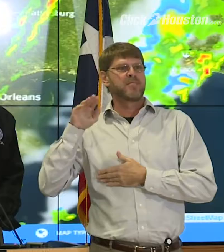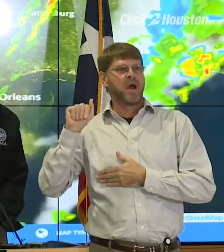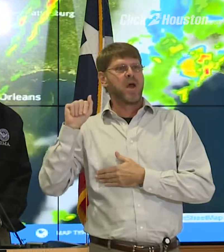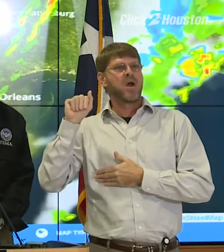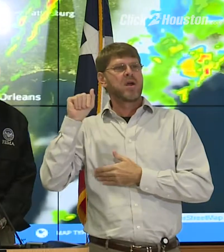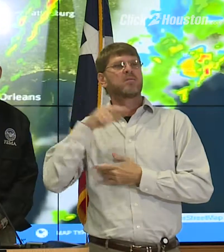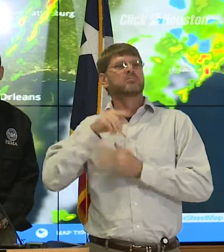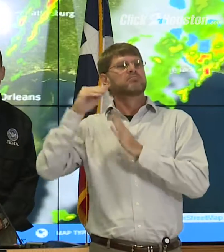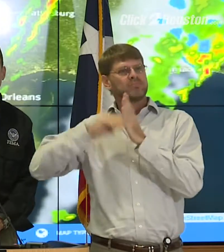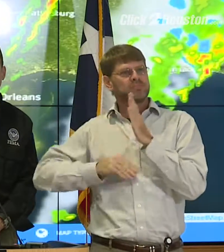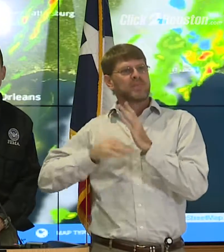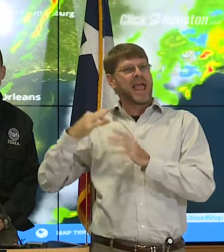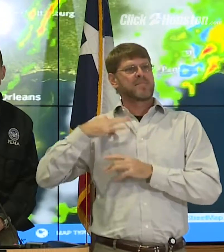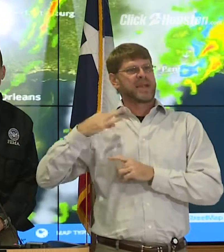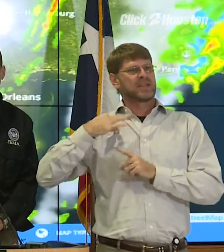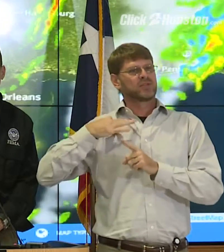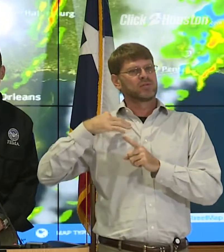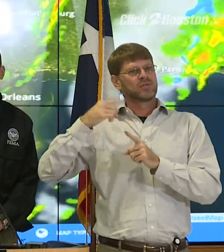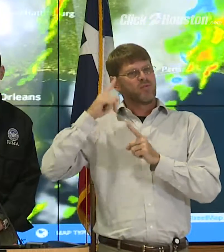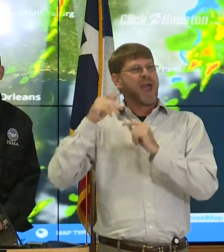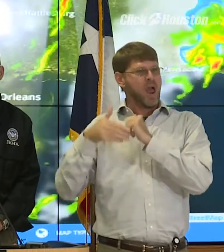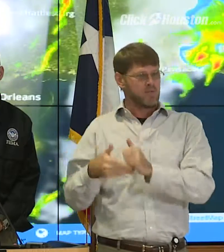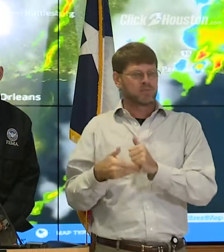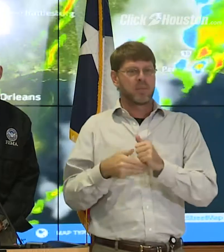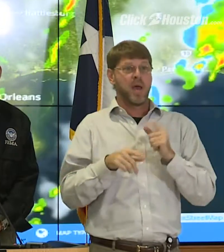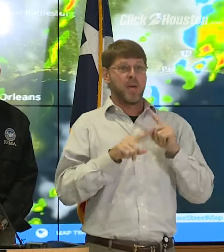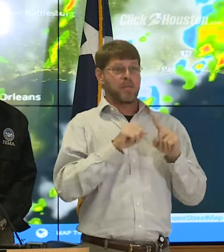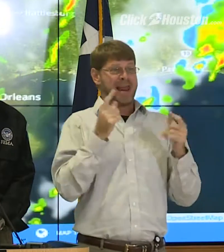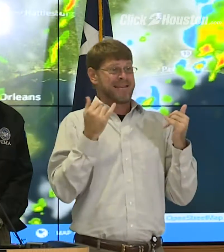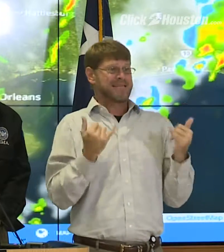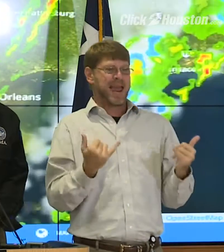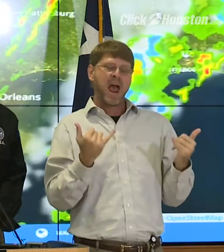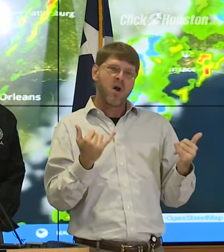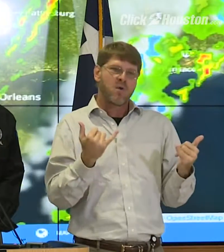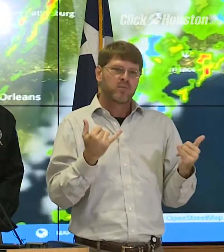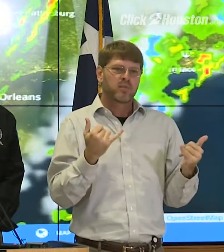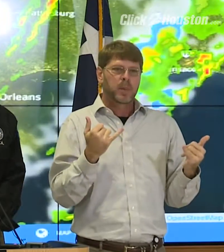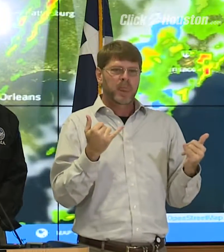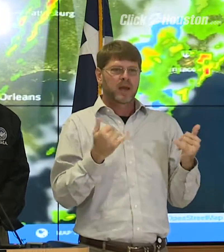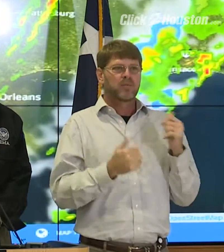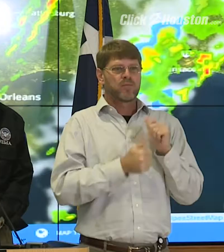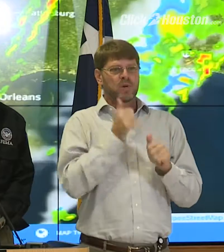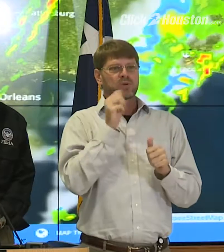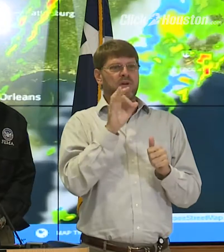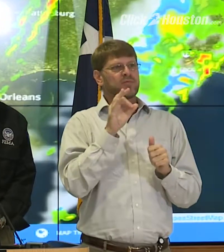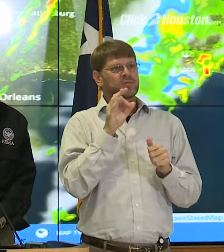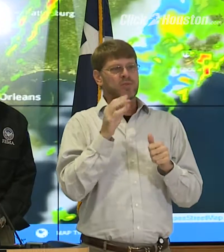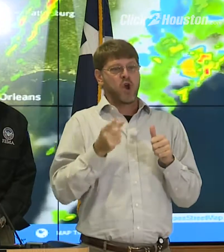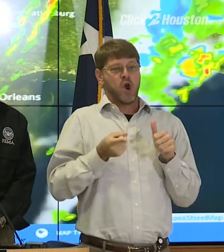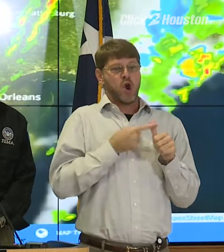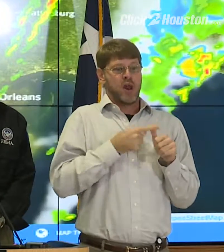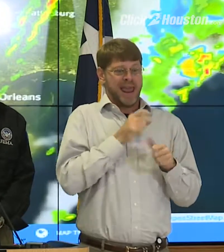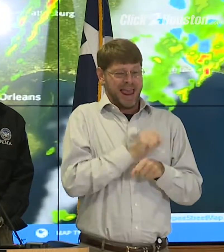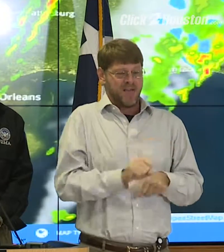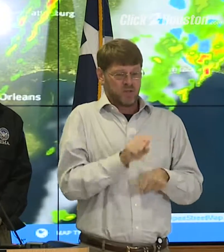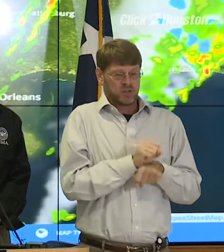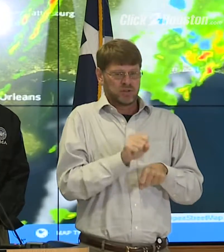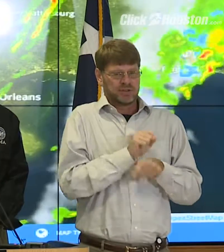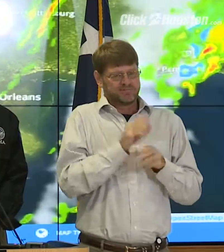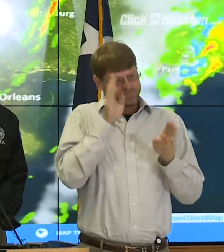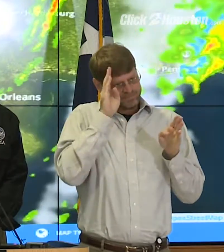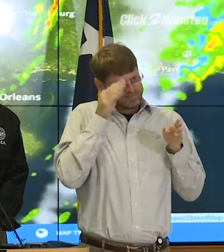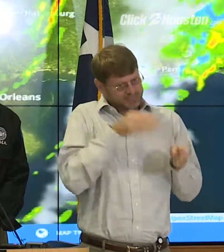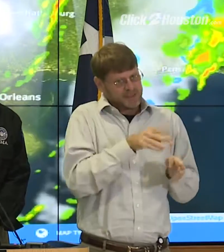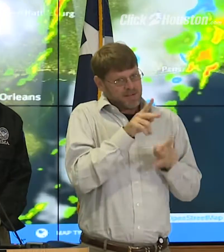application to FEMA for that. But right now, I think it's safe to say most of these early efforts are geared to those